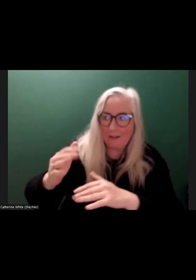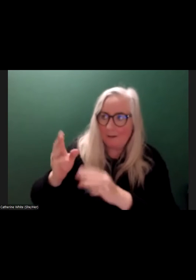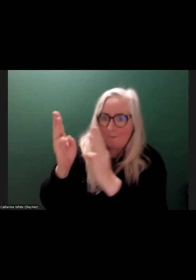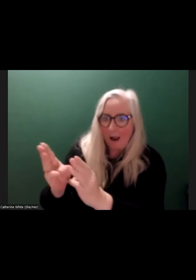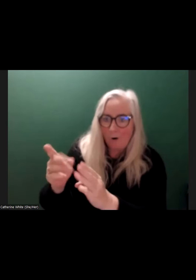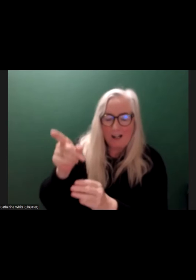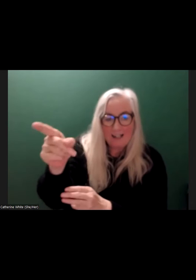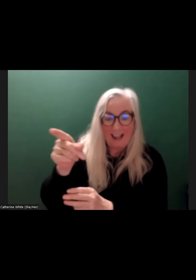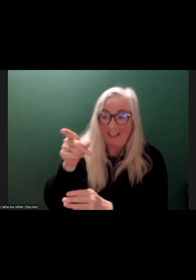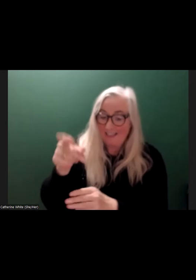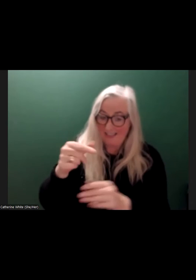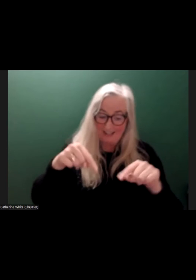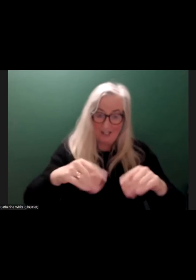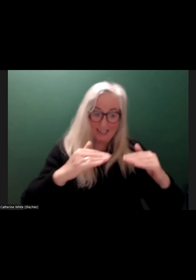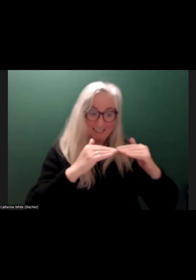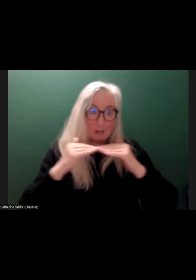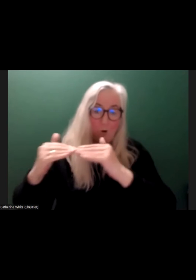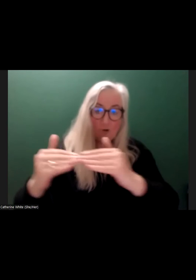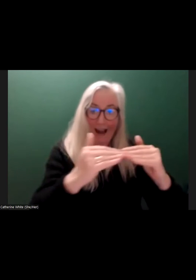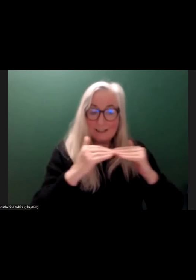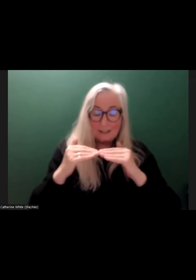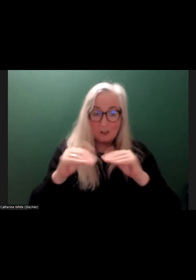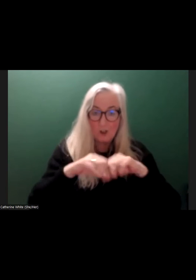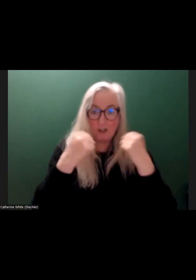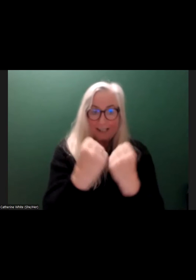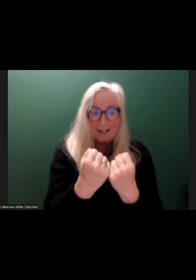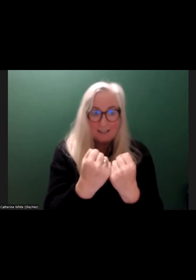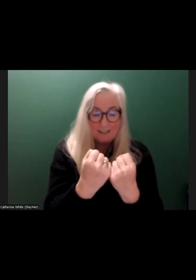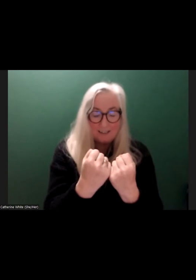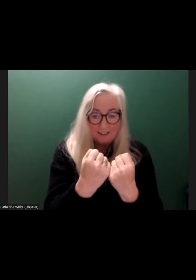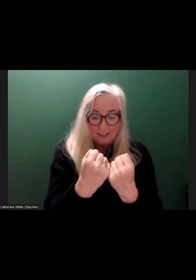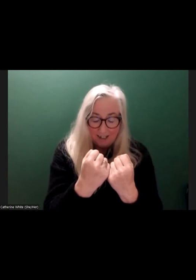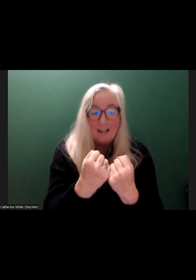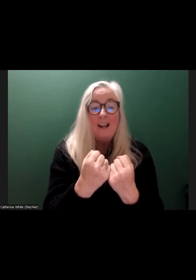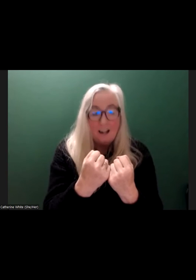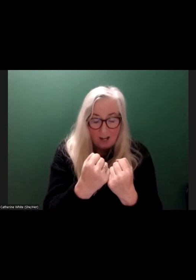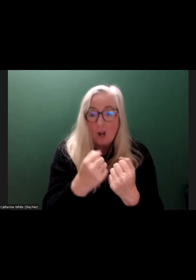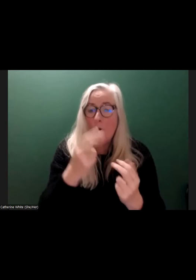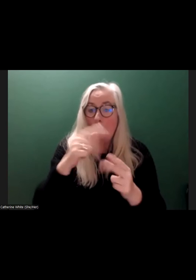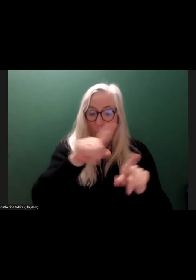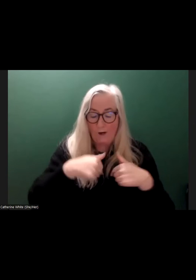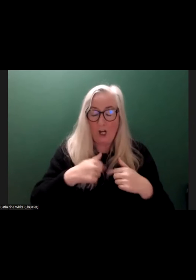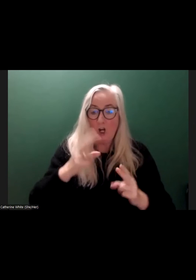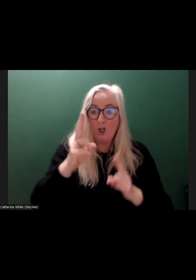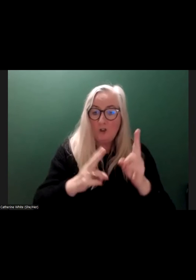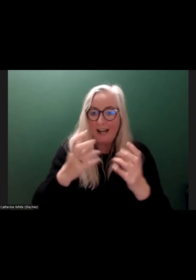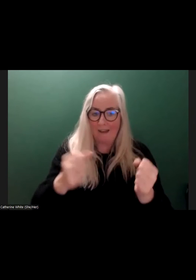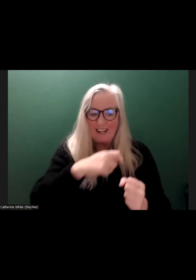this is a democratic society we live in. And the point of a democratic society is that people have a say in how their lives run.